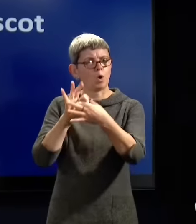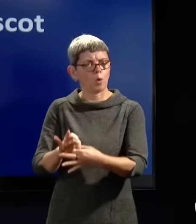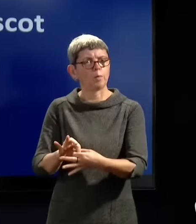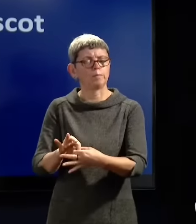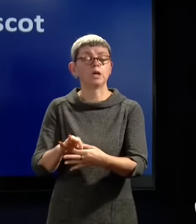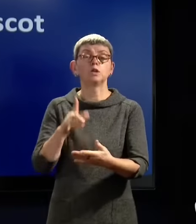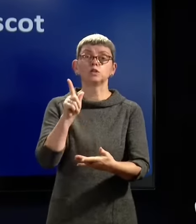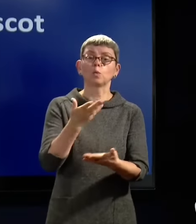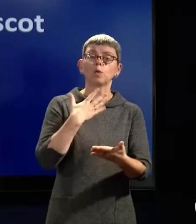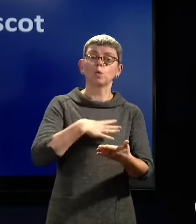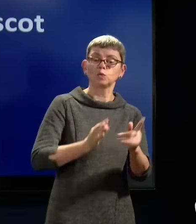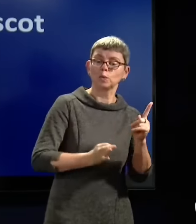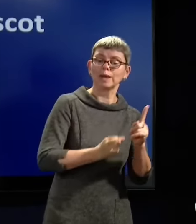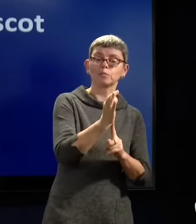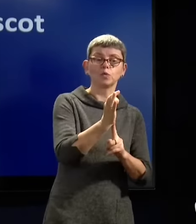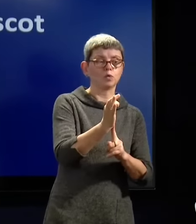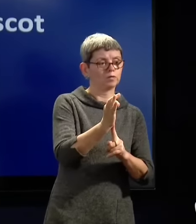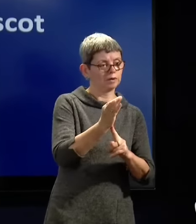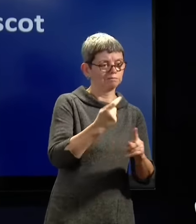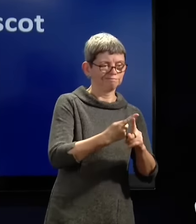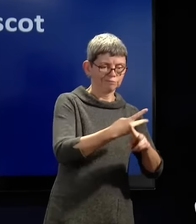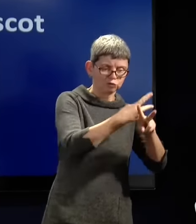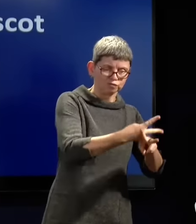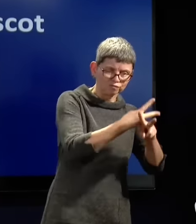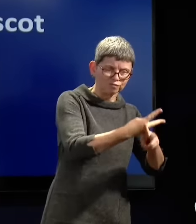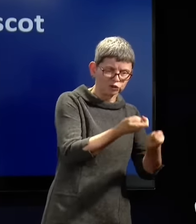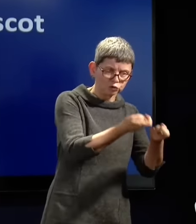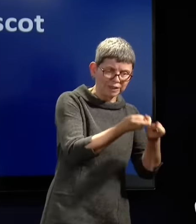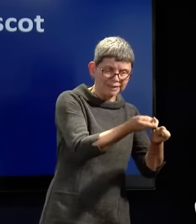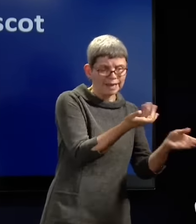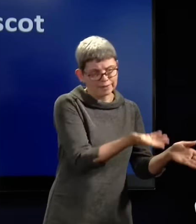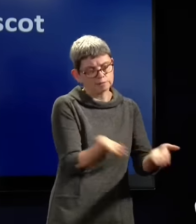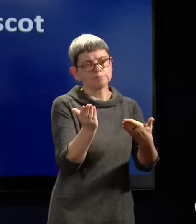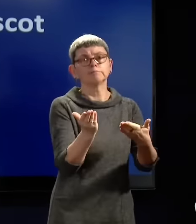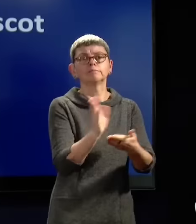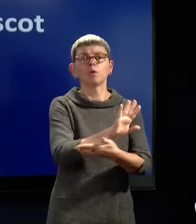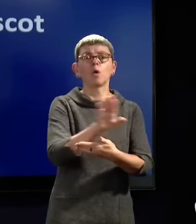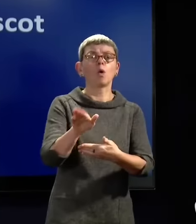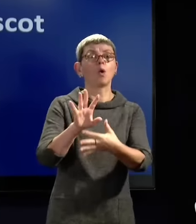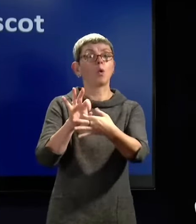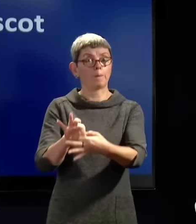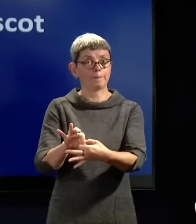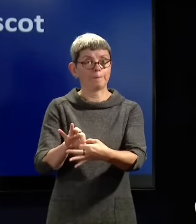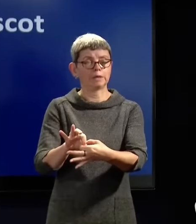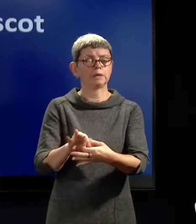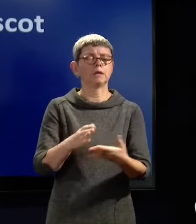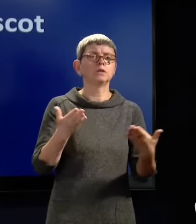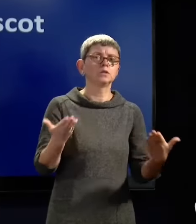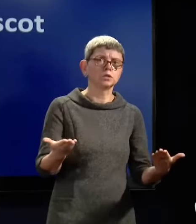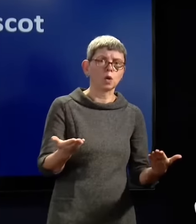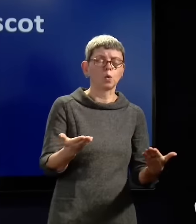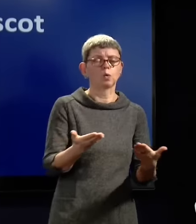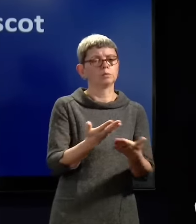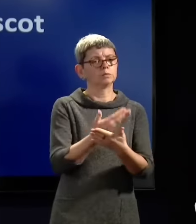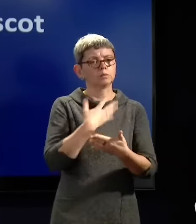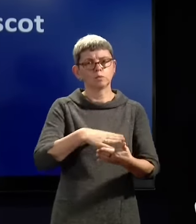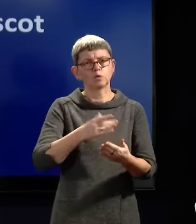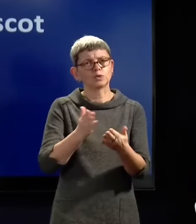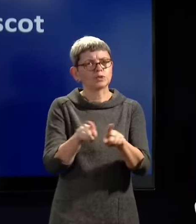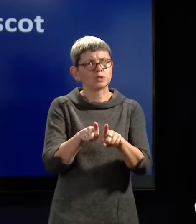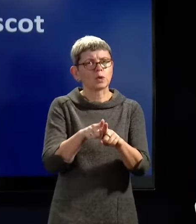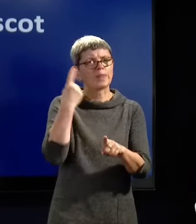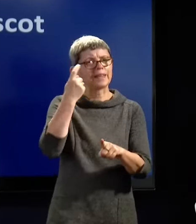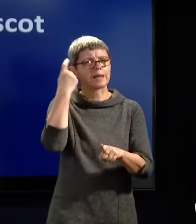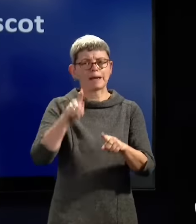discharges from hospital, but also finding alternatives to hospital admission, whether it's for an acute condition through hospital at home, OPAT,